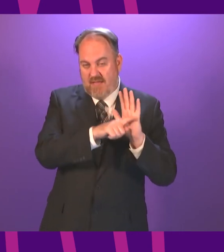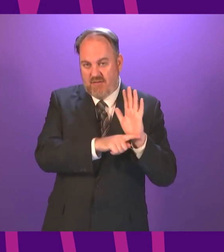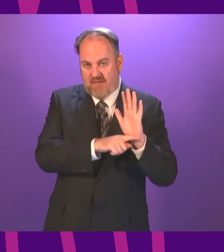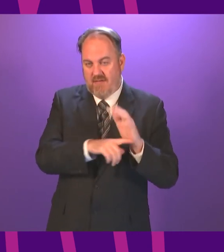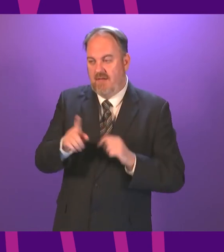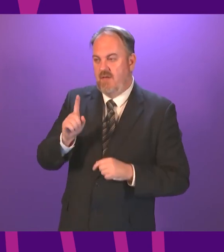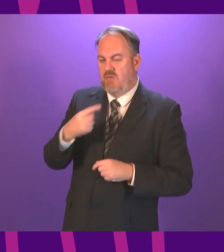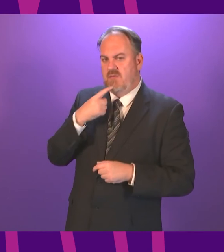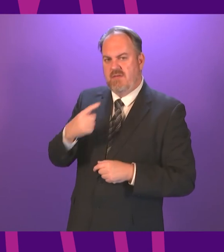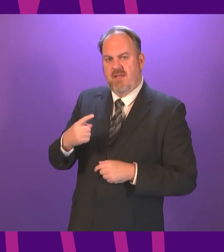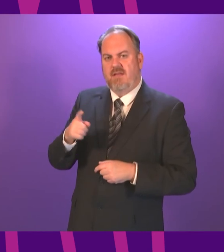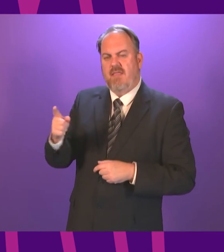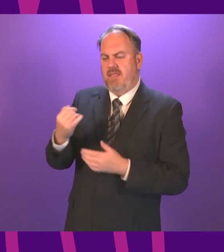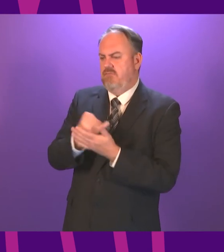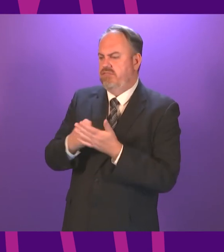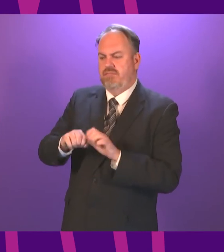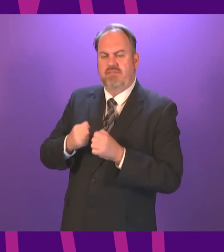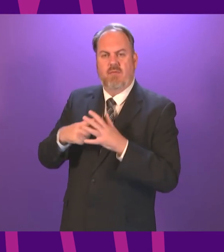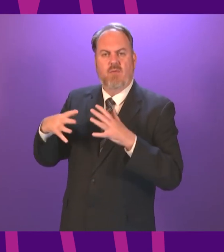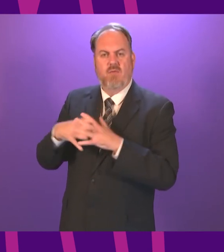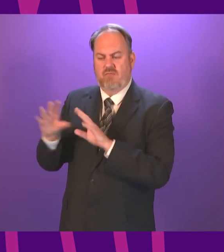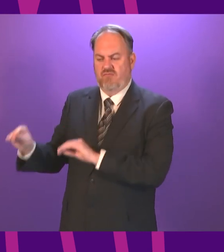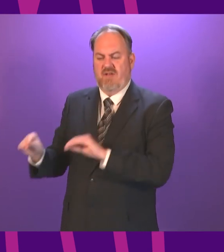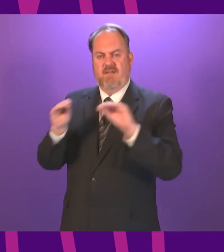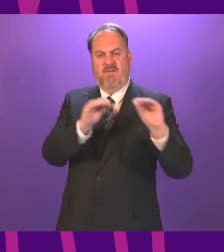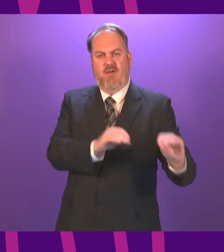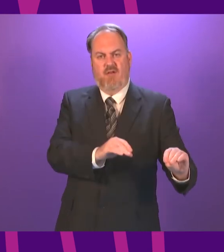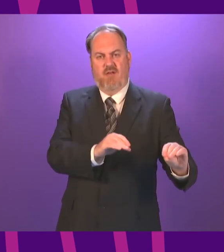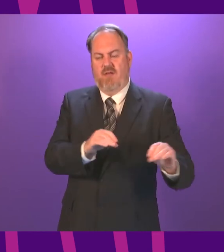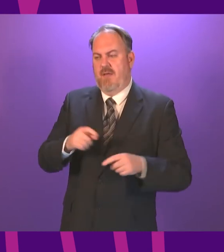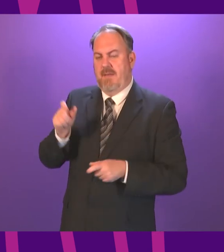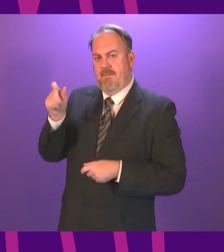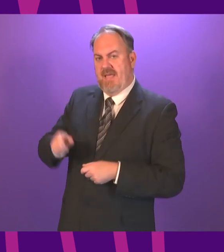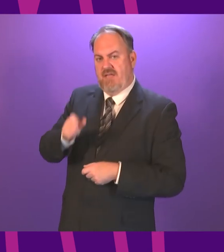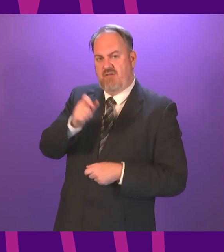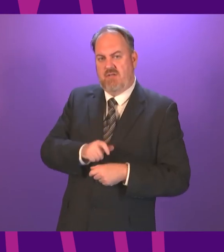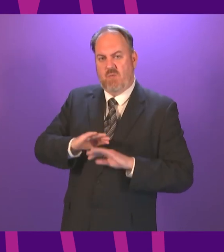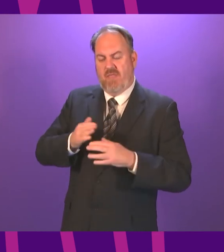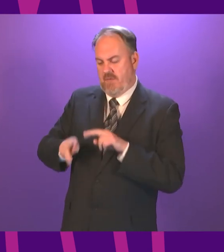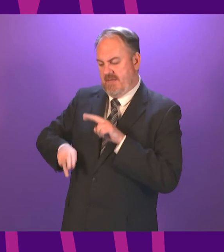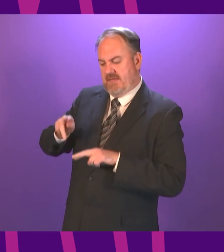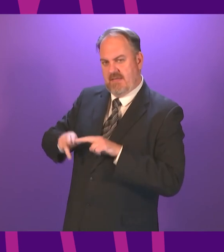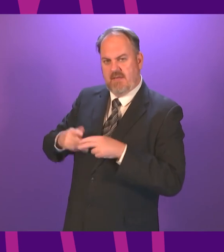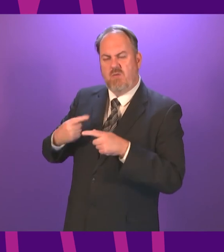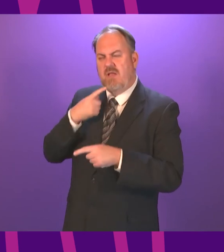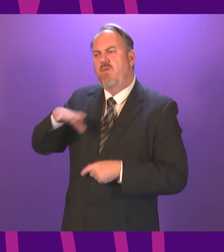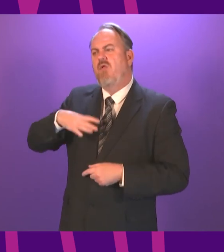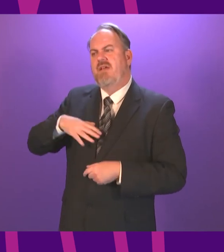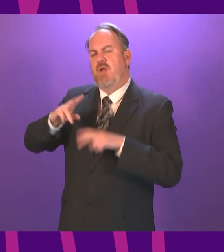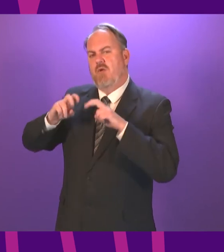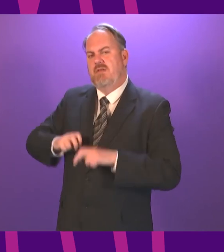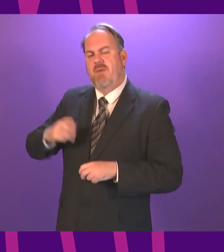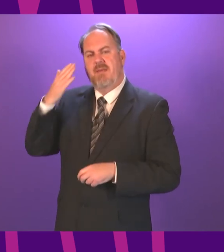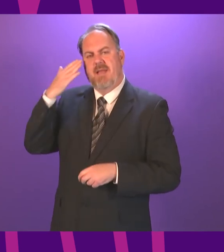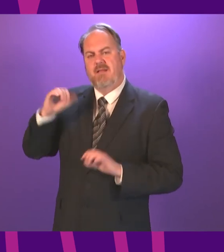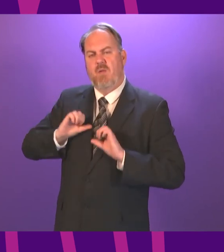of patients from hospitals to care homes without the conducting of risk assessments had already been looked into by the Mental